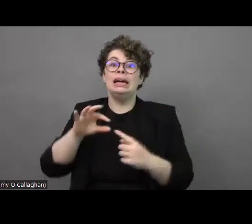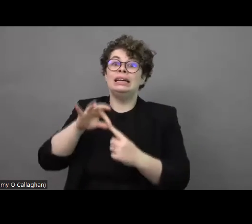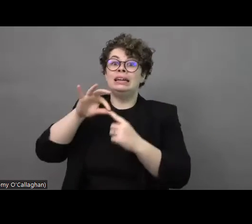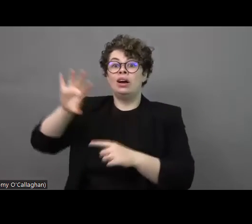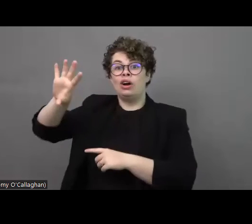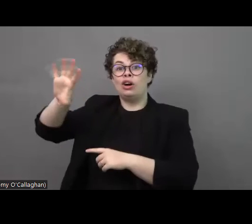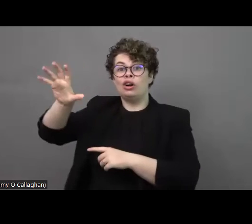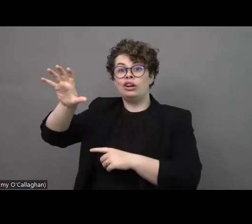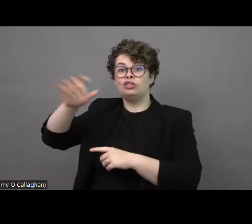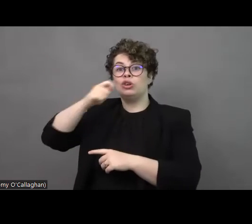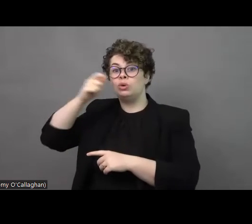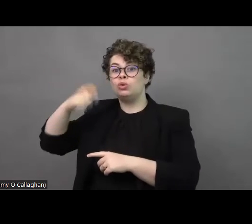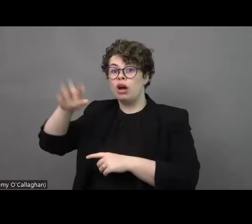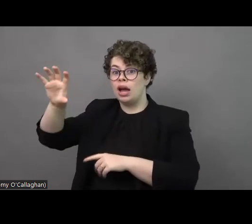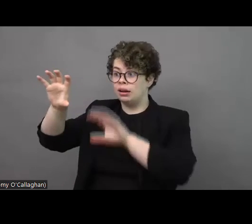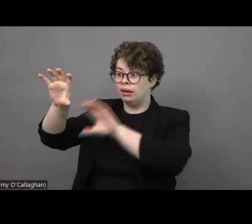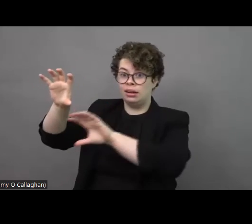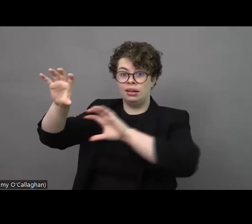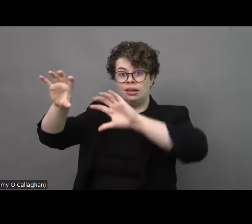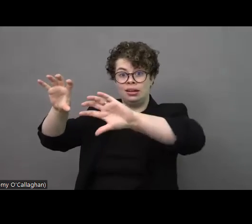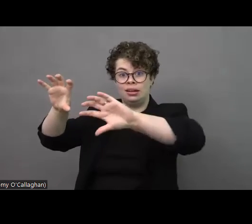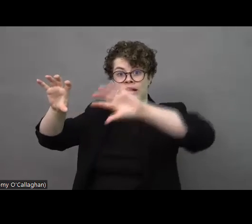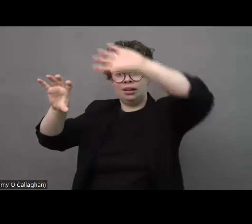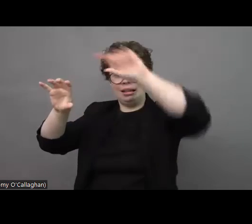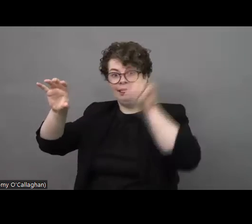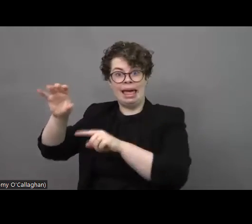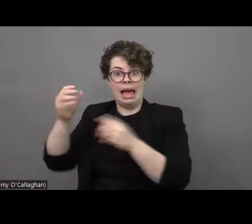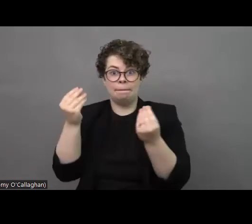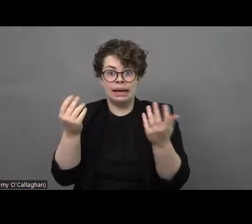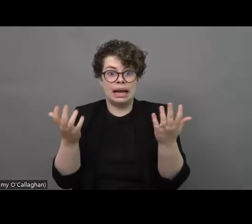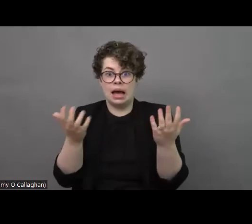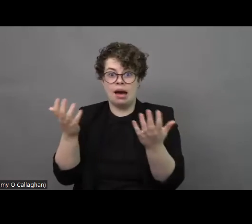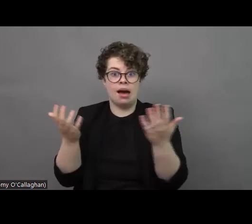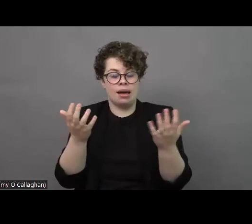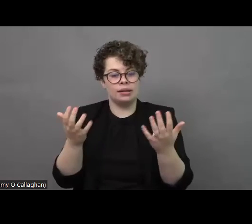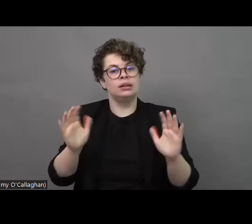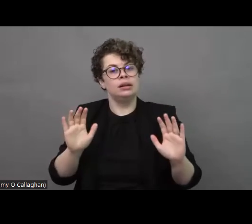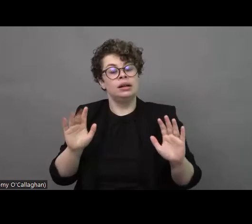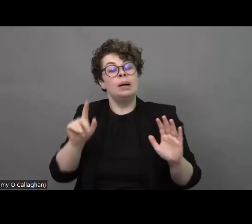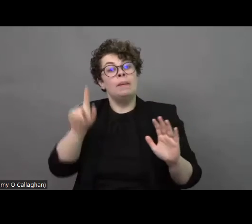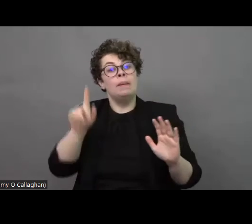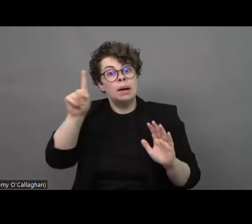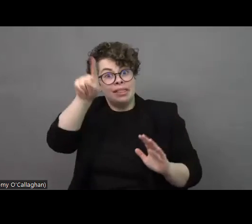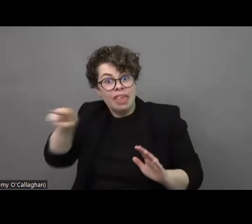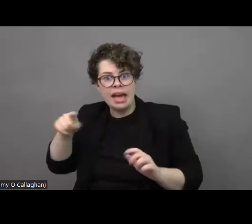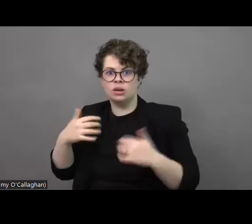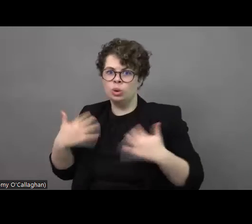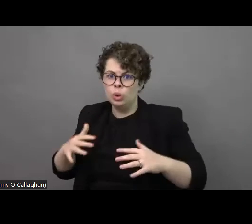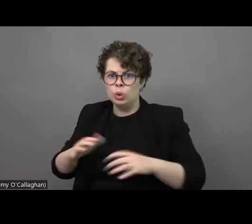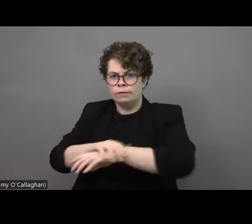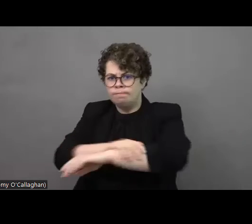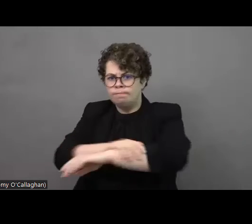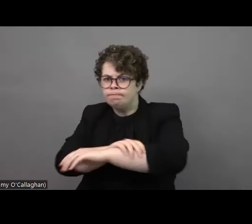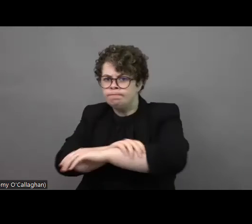like Poland for example people but what I would like to say we are working very hard at the moment we are